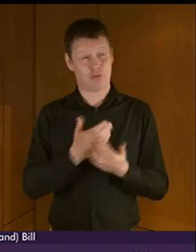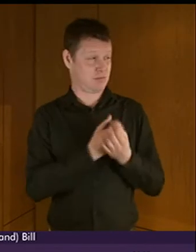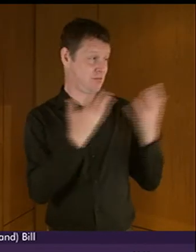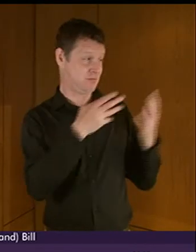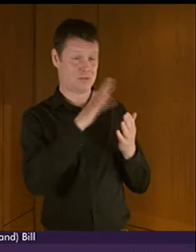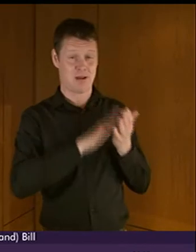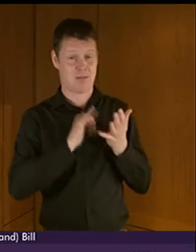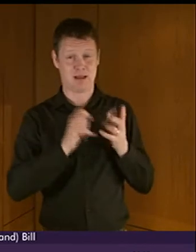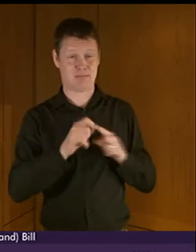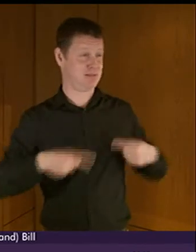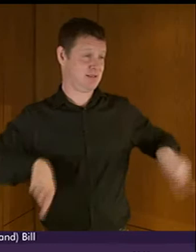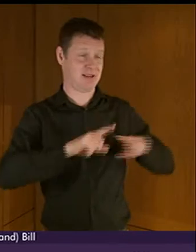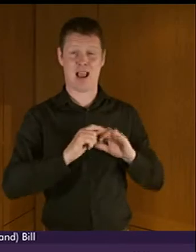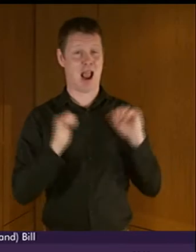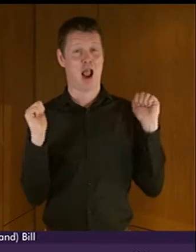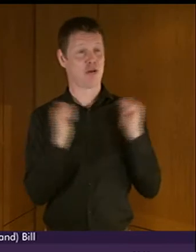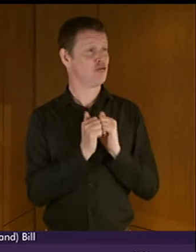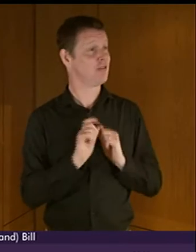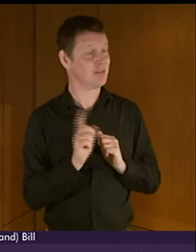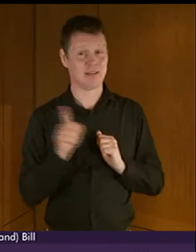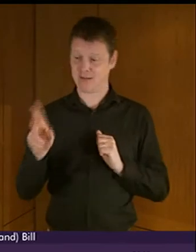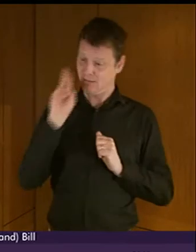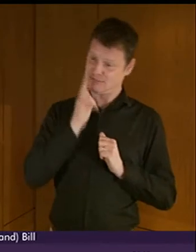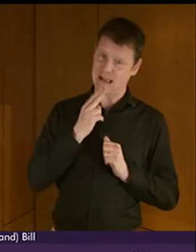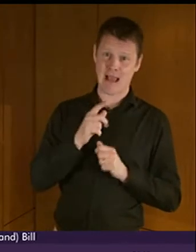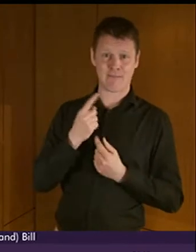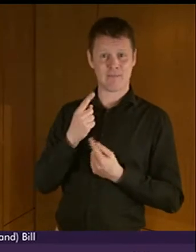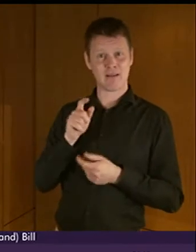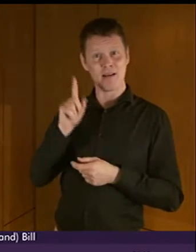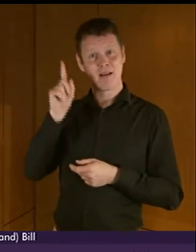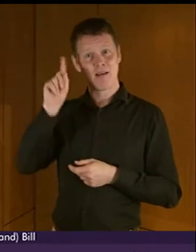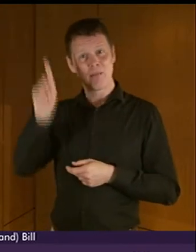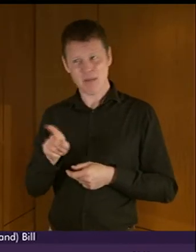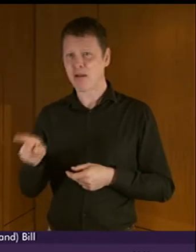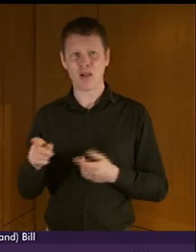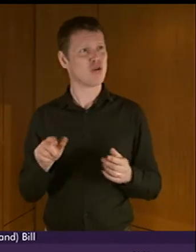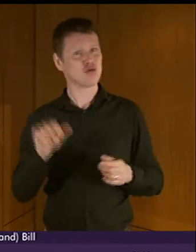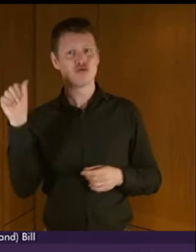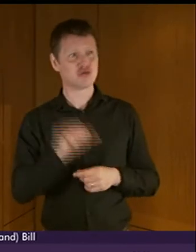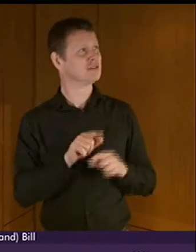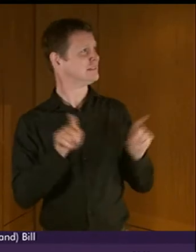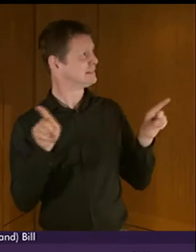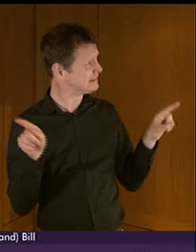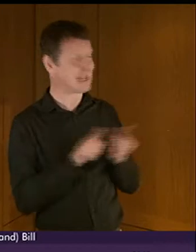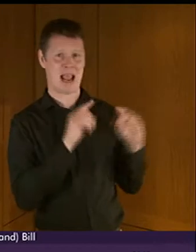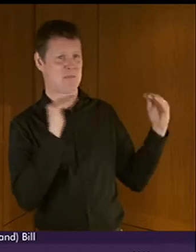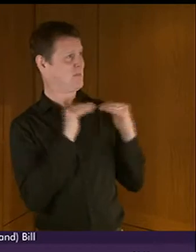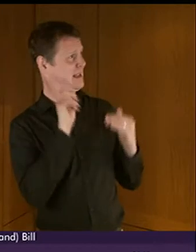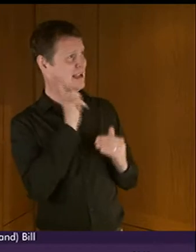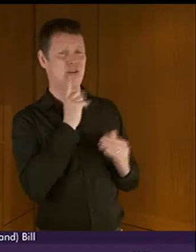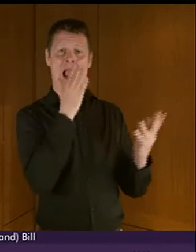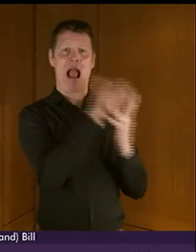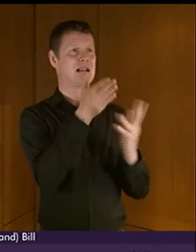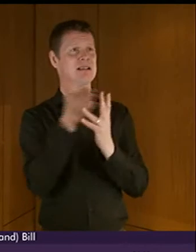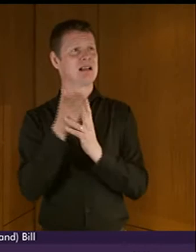deaf people who use BSL should be able to access public services in the same way as their hearing peers